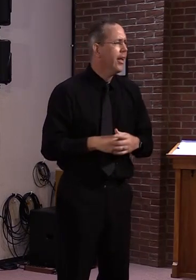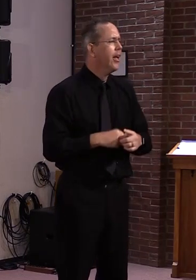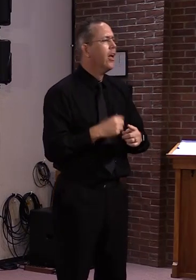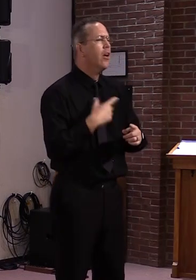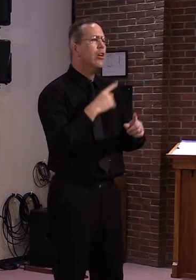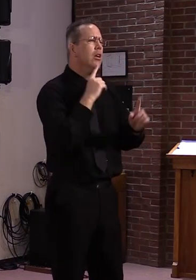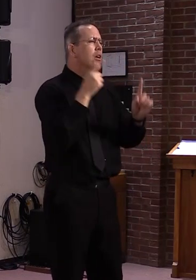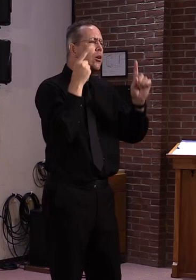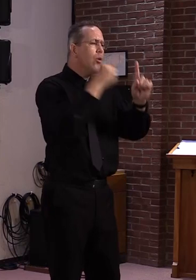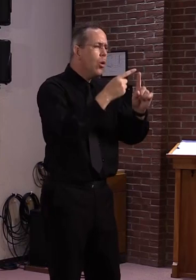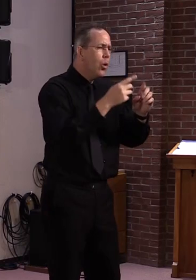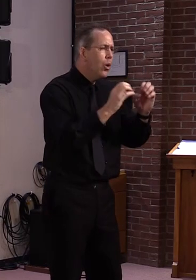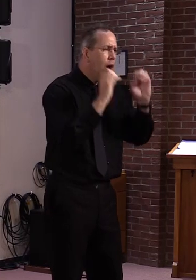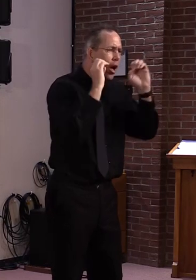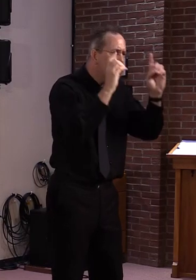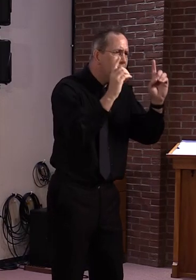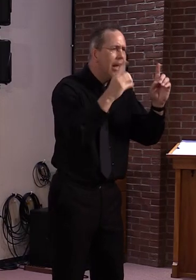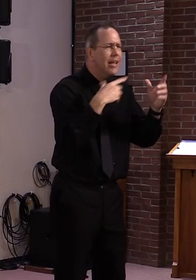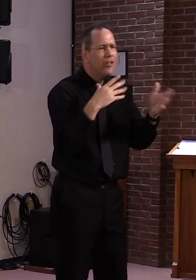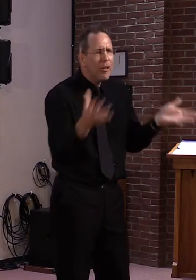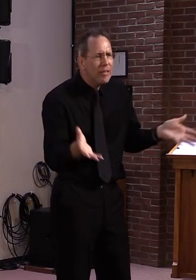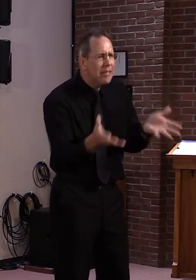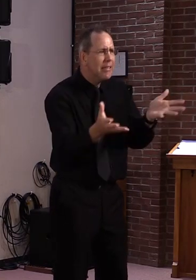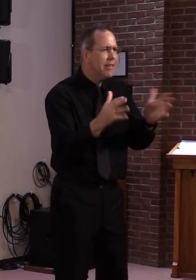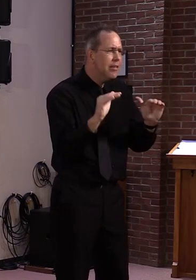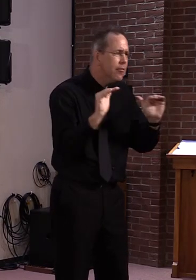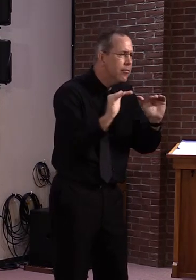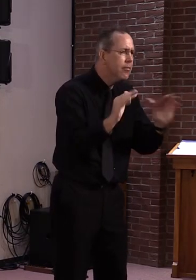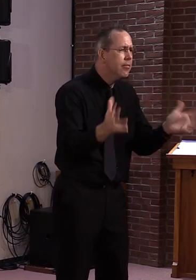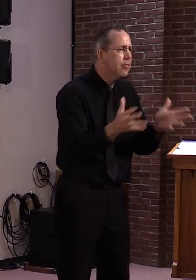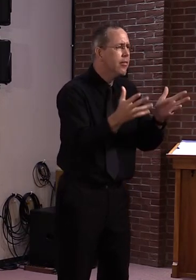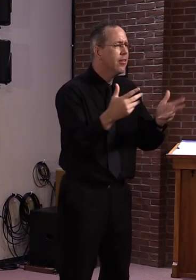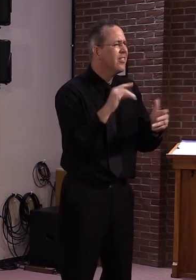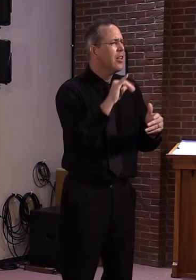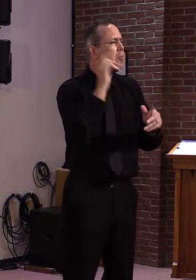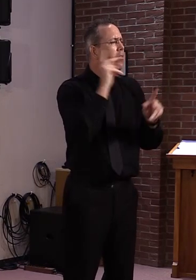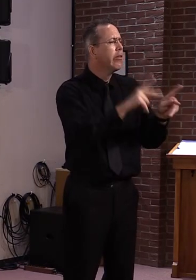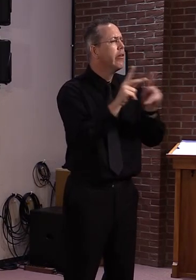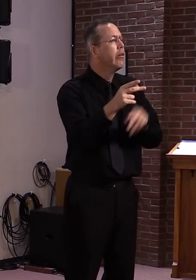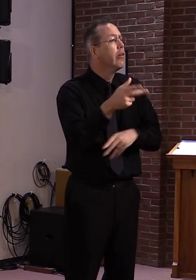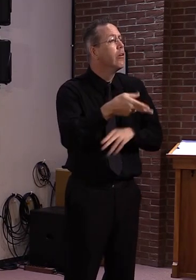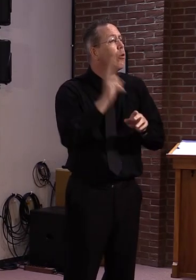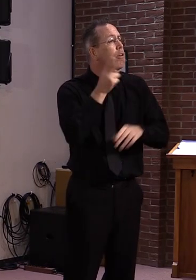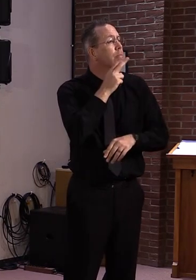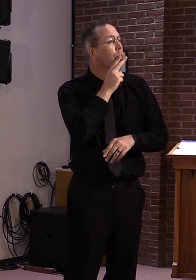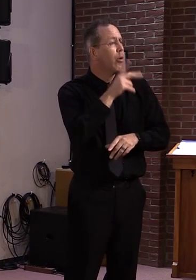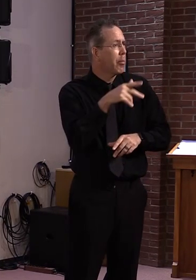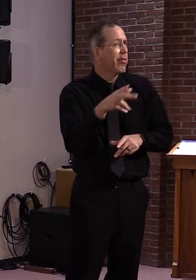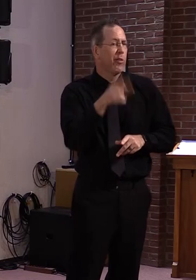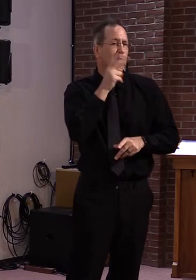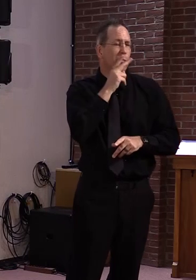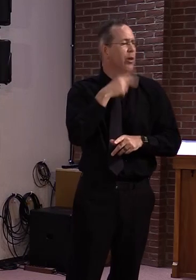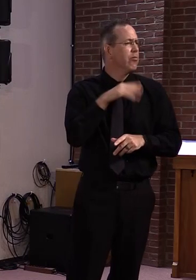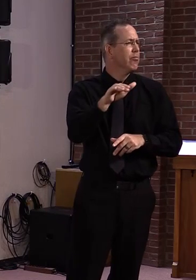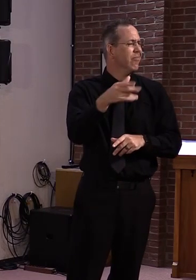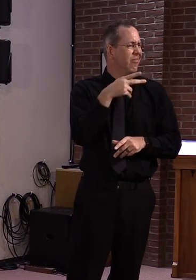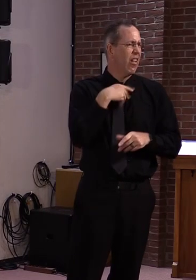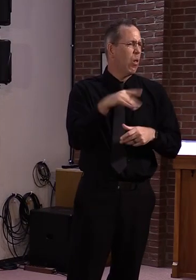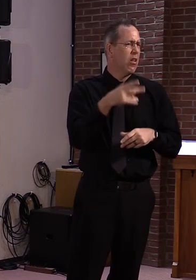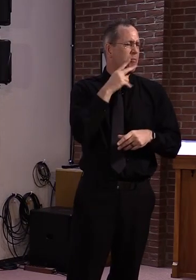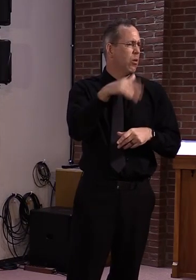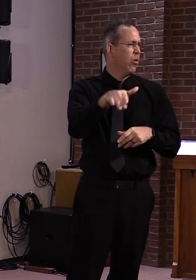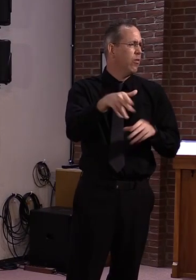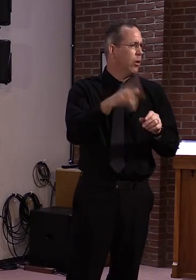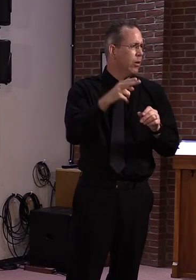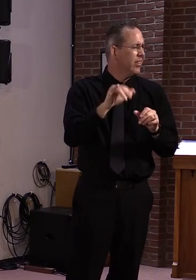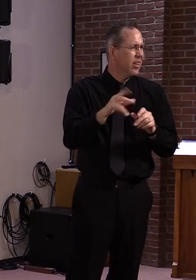We will see it in a whole host of of areas in a public awareness campaign. So, you know,